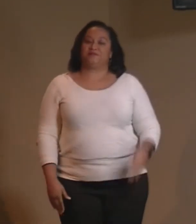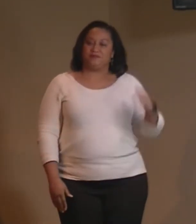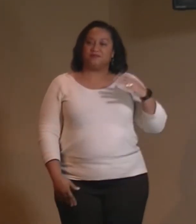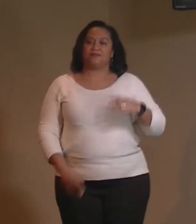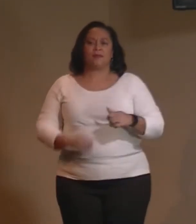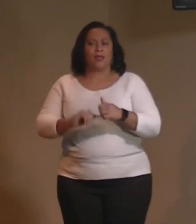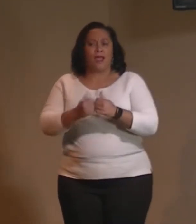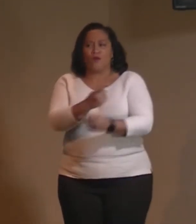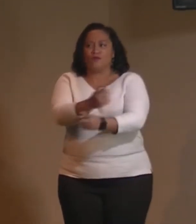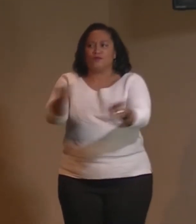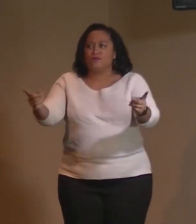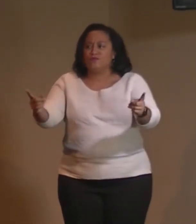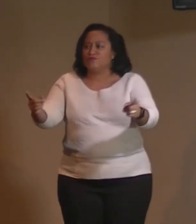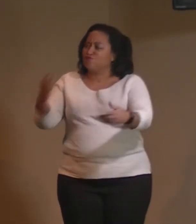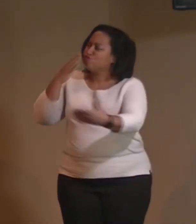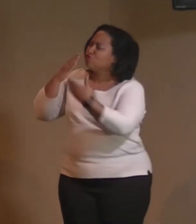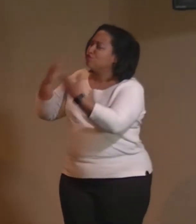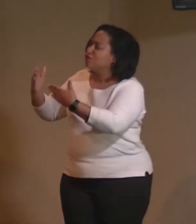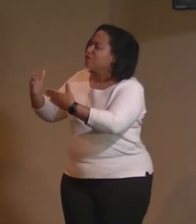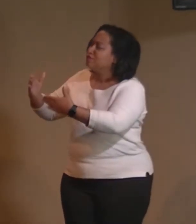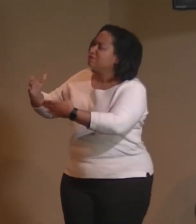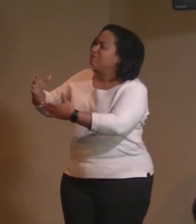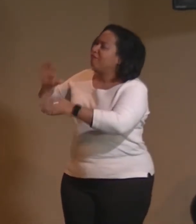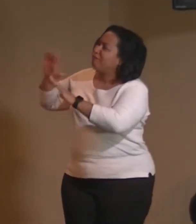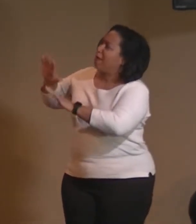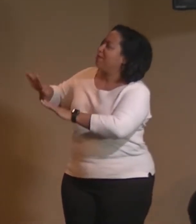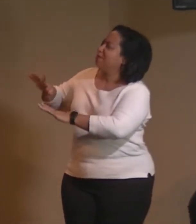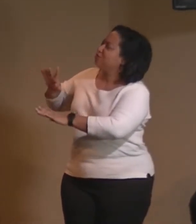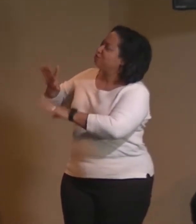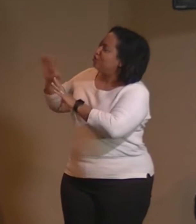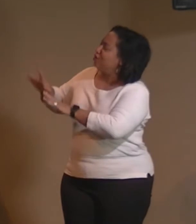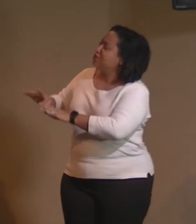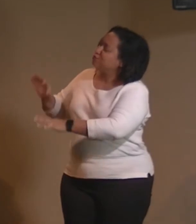How's it going? Good. Great. Well, awesome.